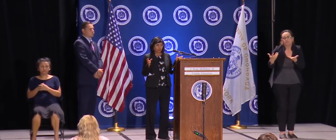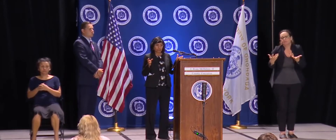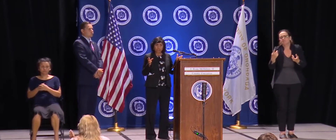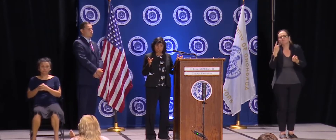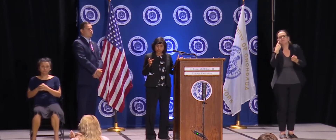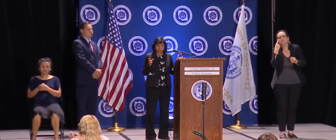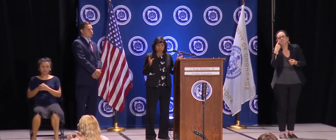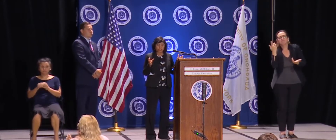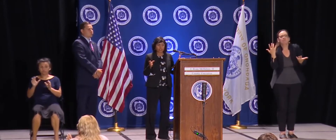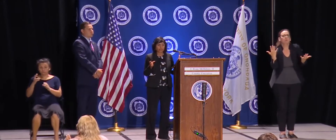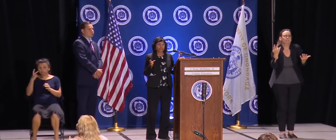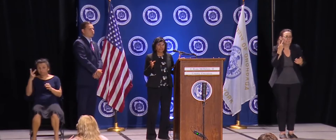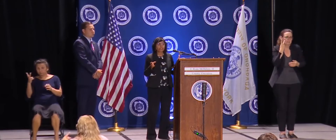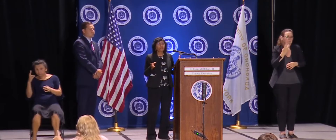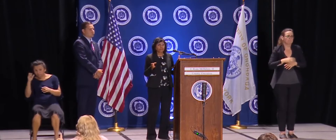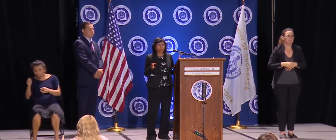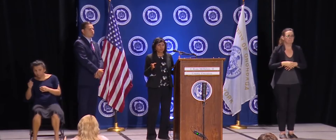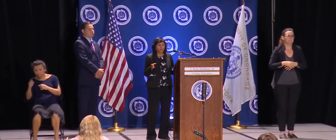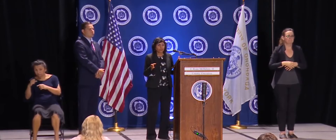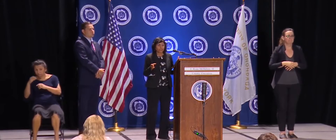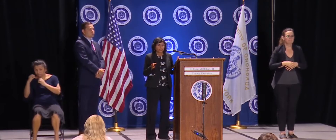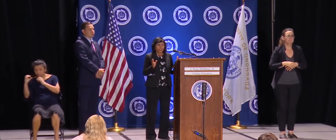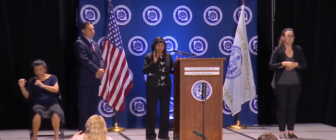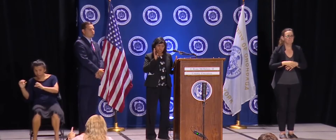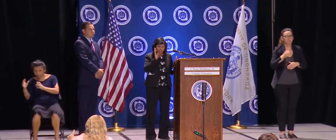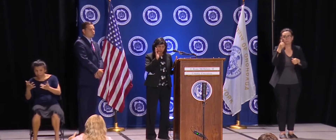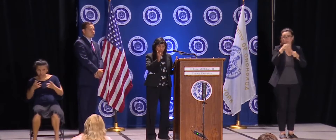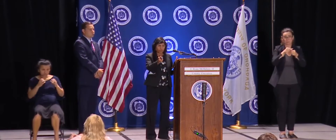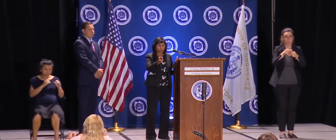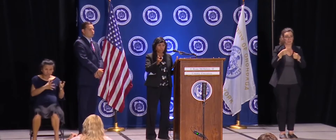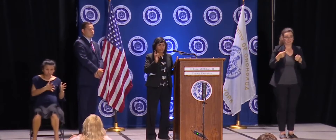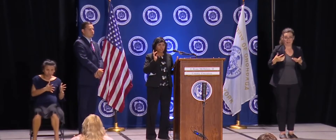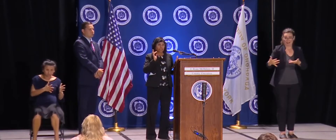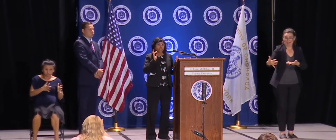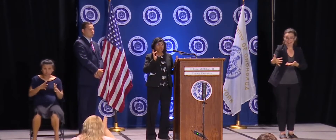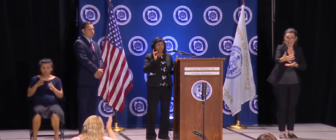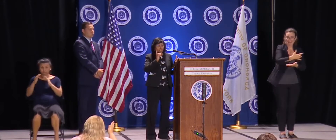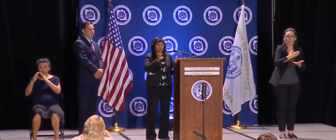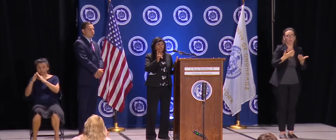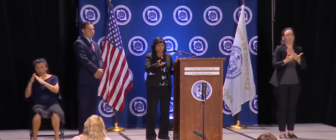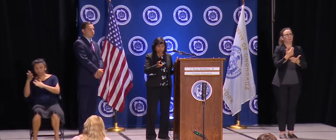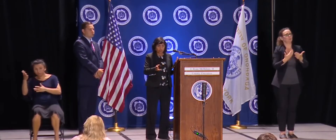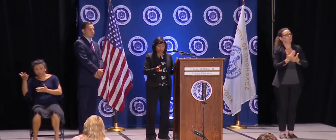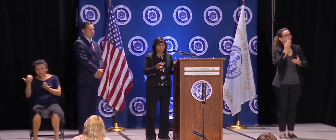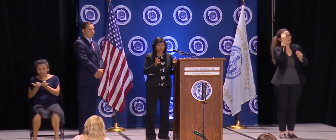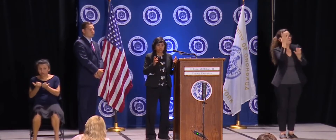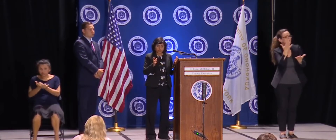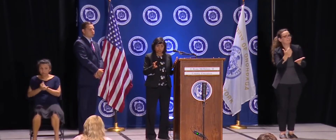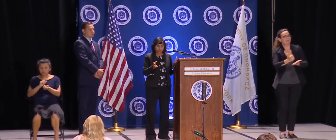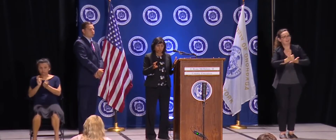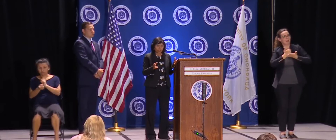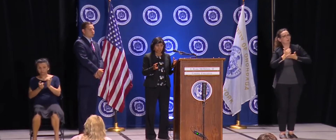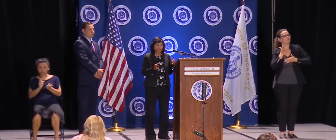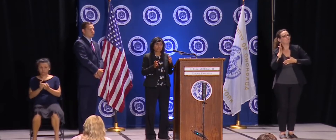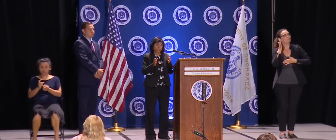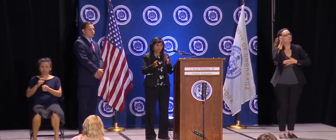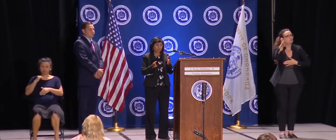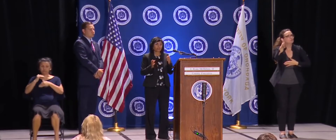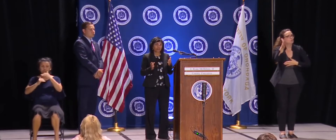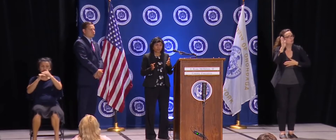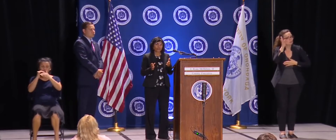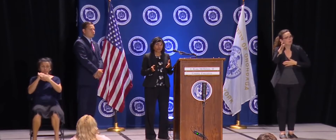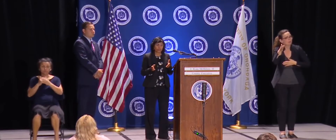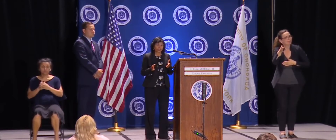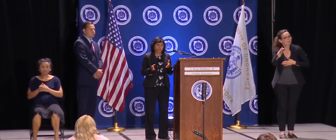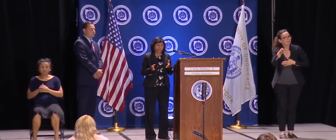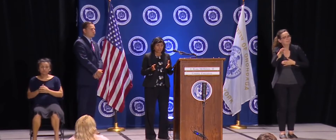wearing? What does the teacher feel very comfortable about? She has a visual, he or she has a visual of the students and kids